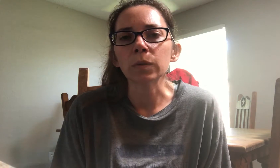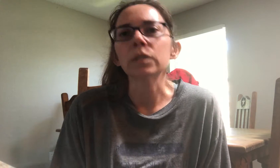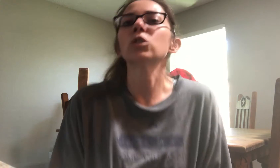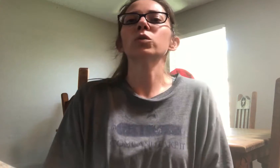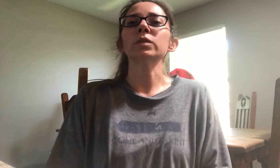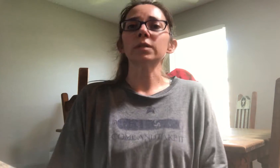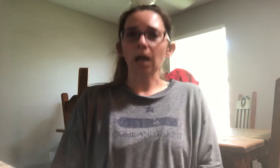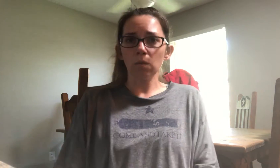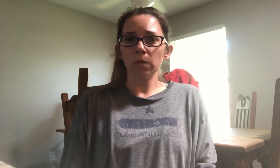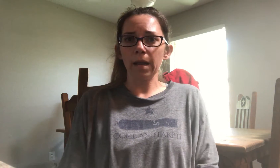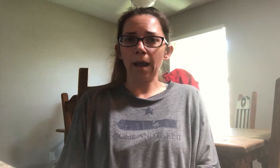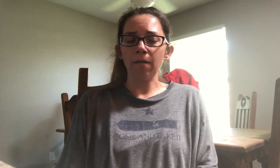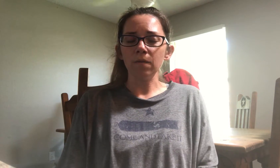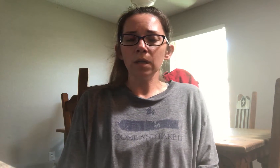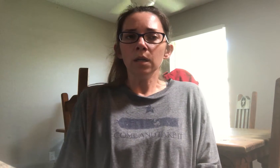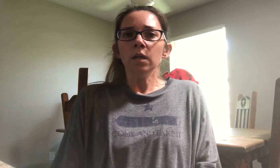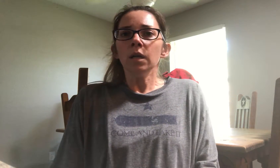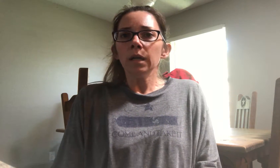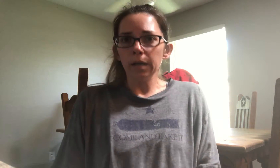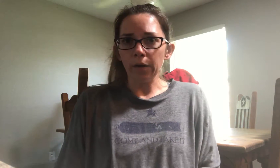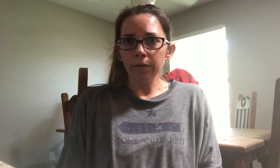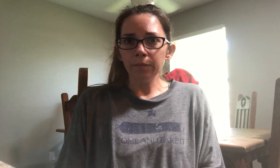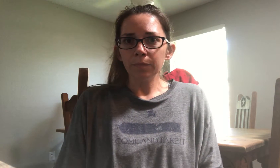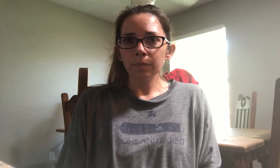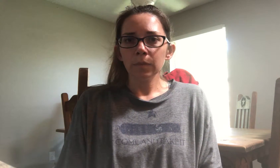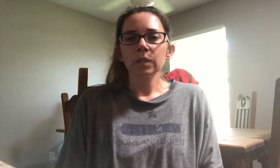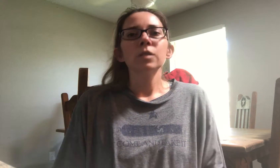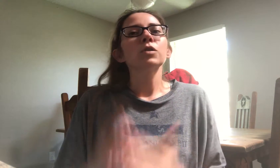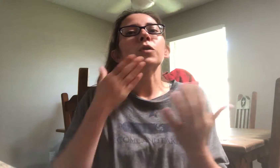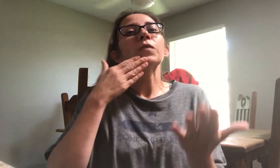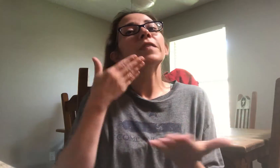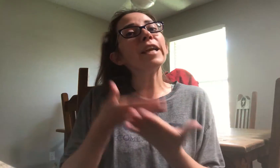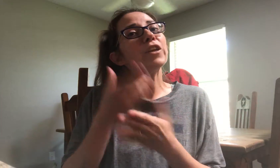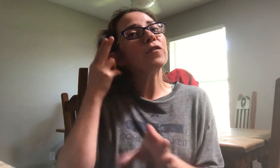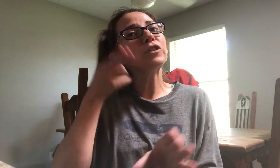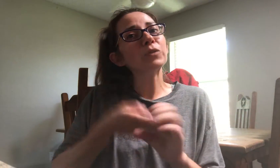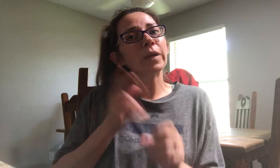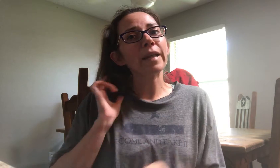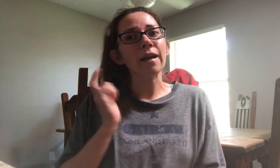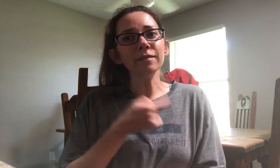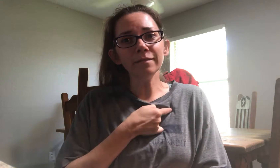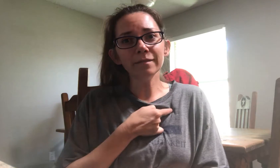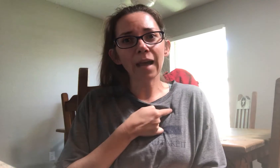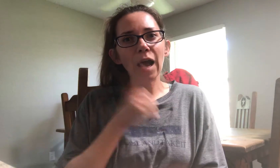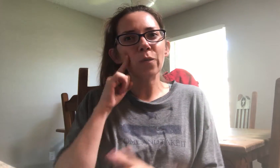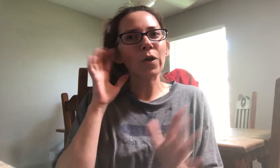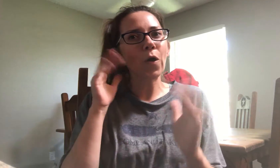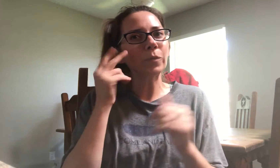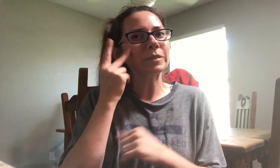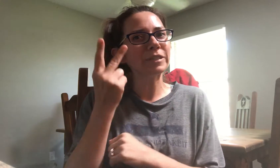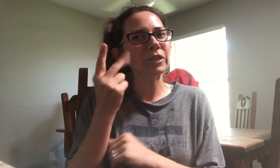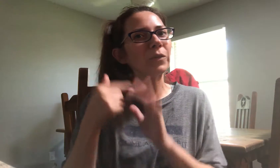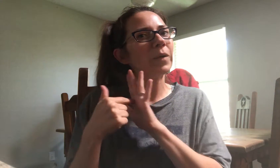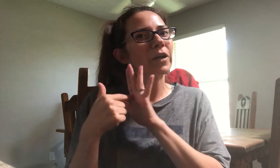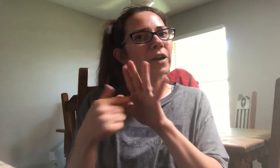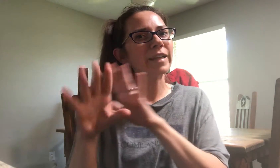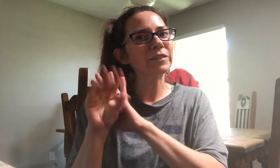with the student that we have here. So thank you for joining us and we hope to see you in our next